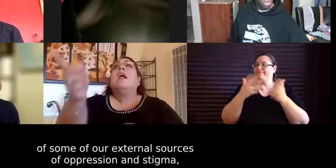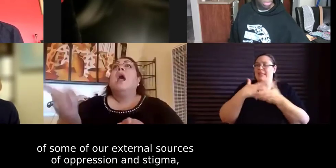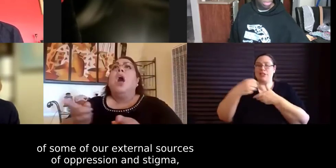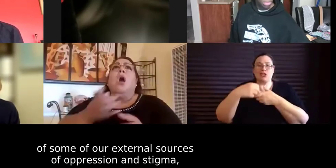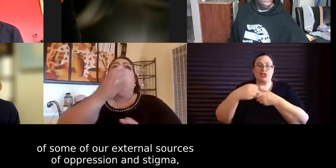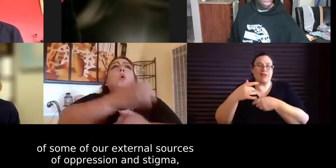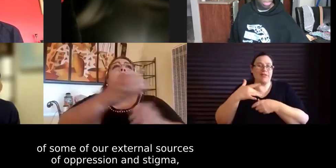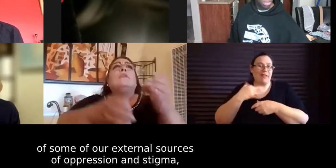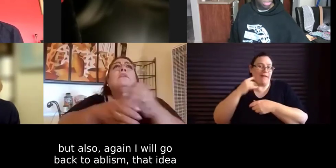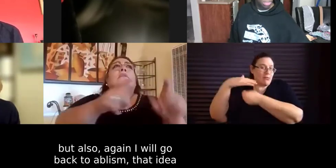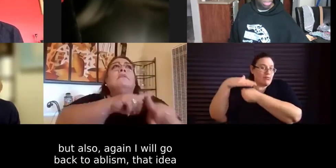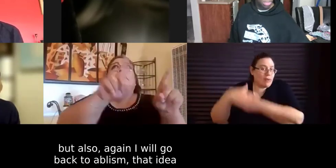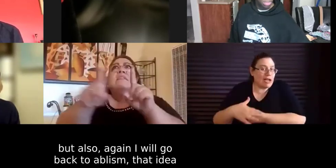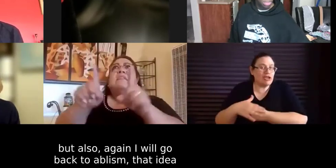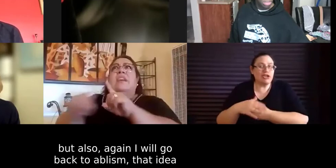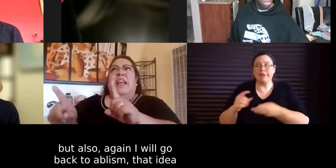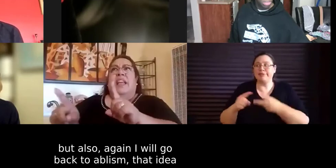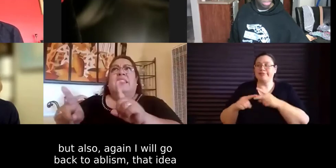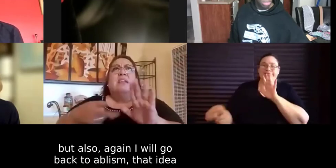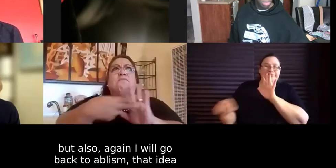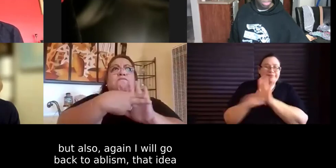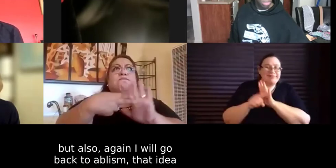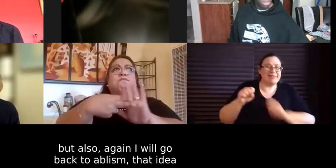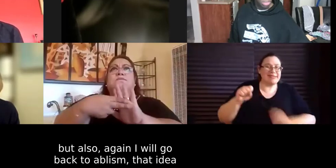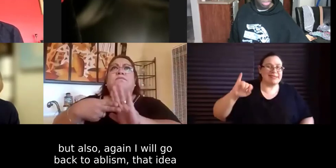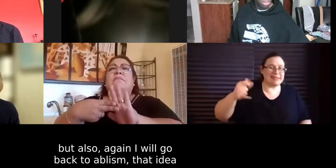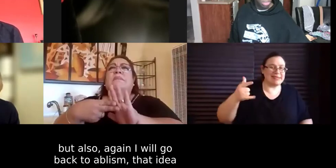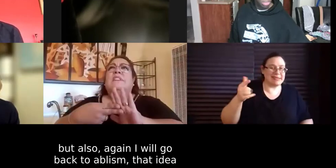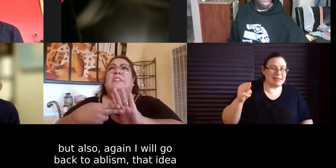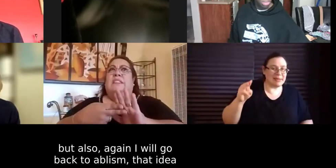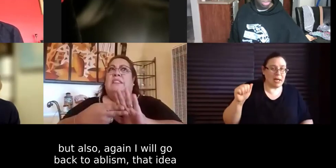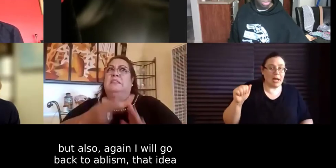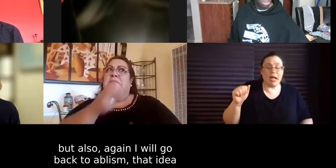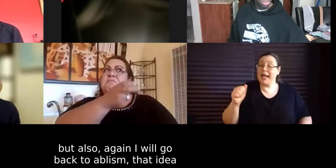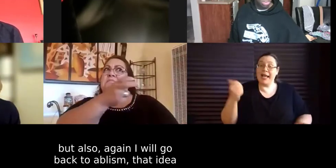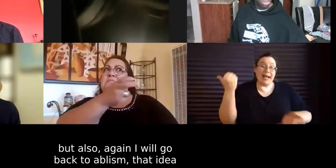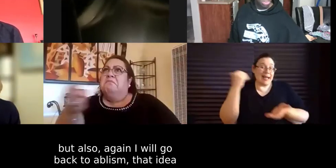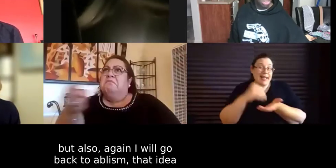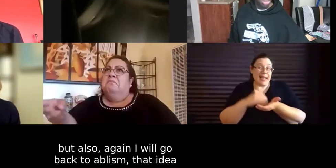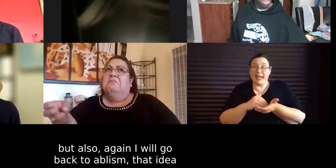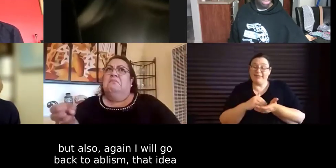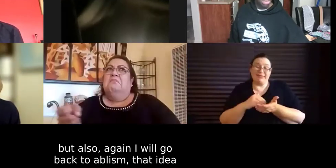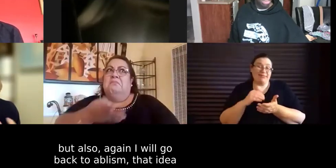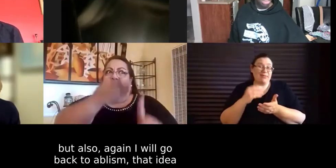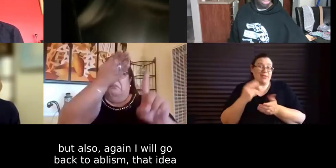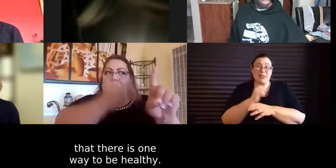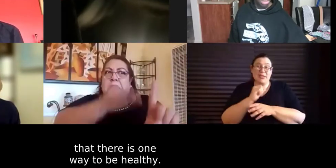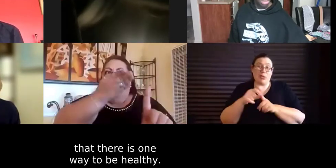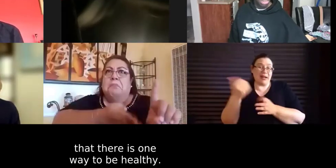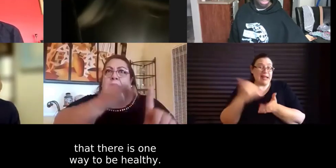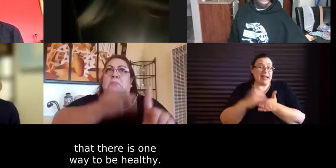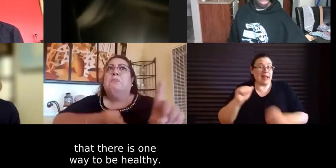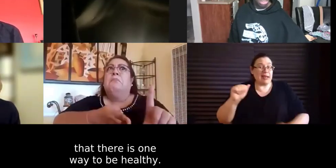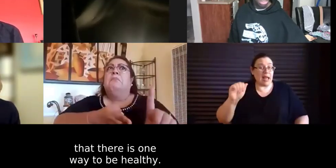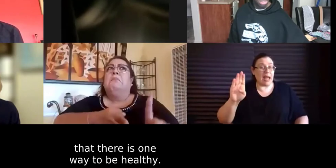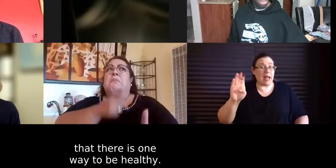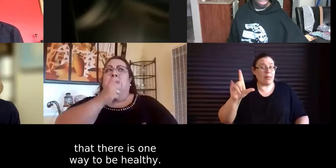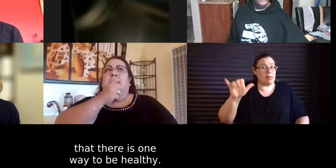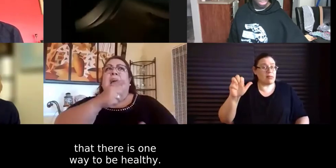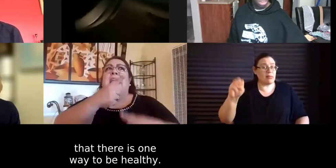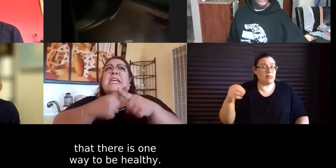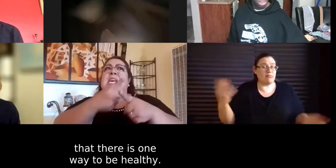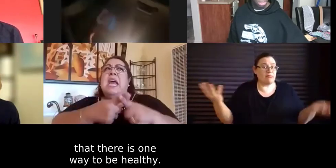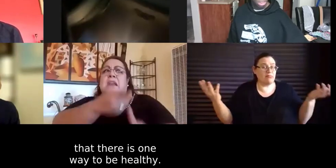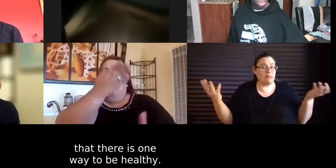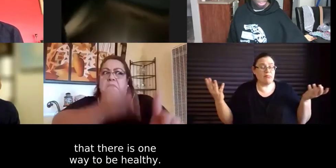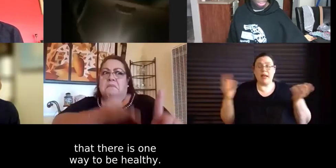and stigma but also um again i'm going to go back to ableism that that idea that there's there's one